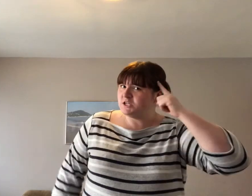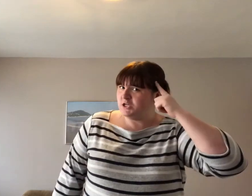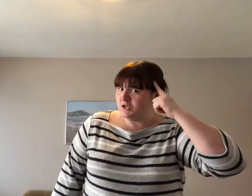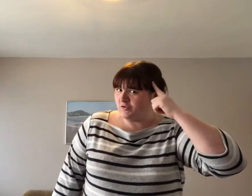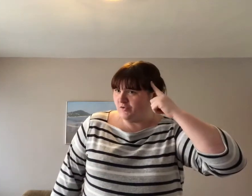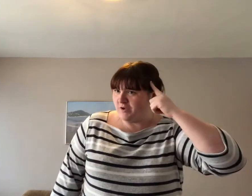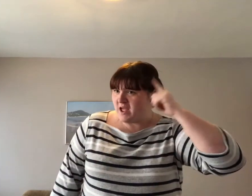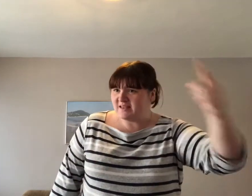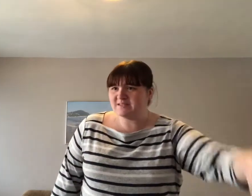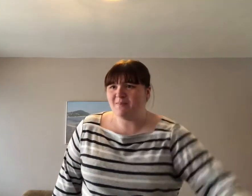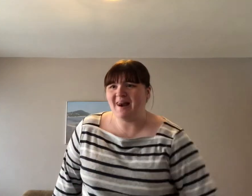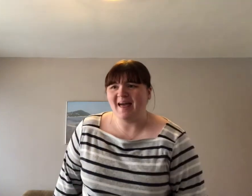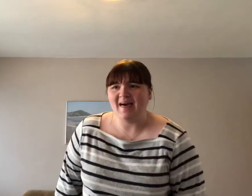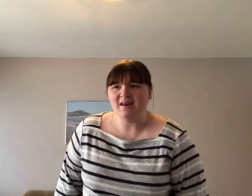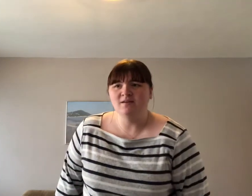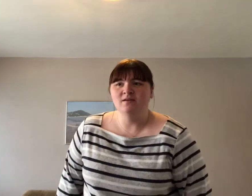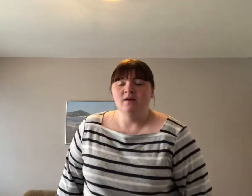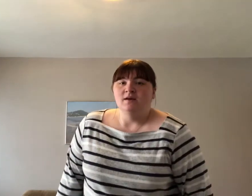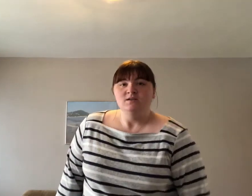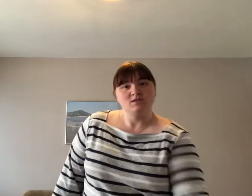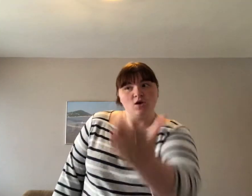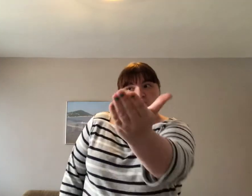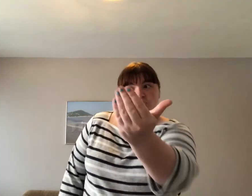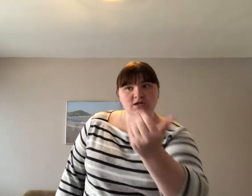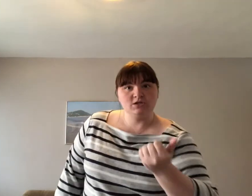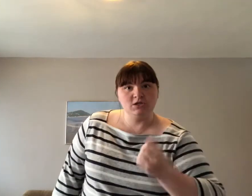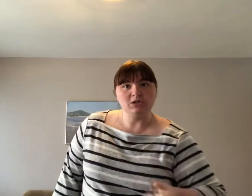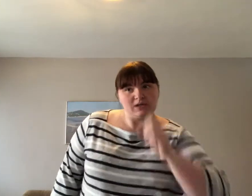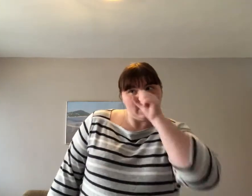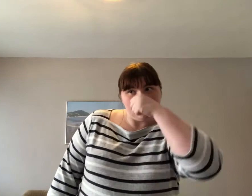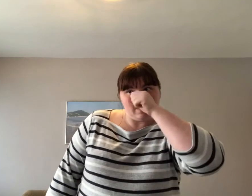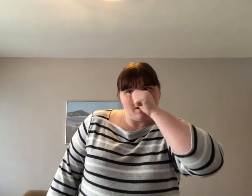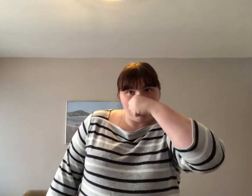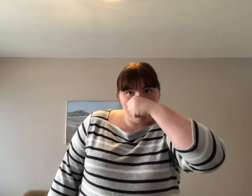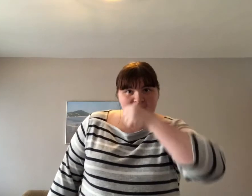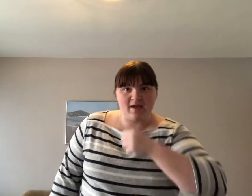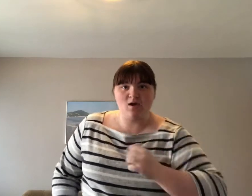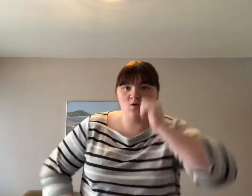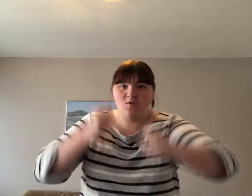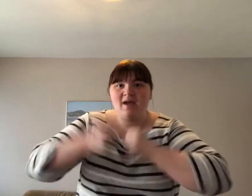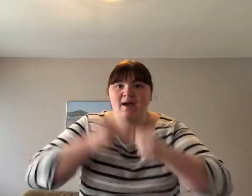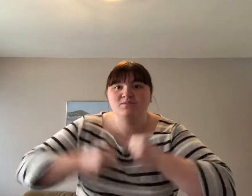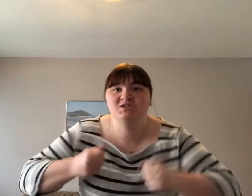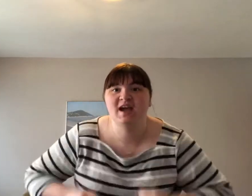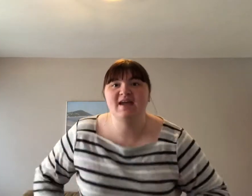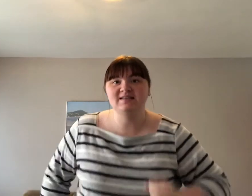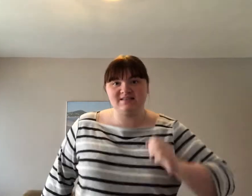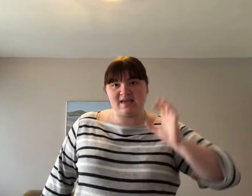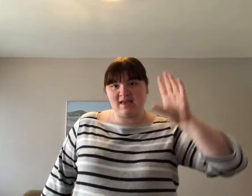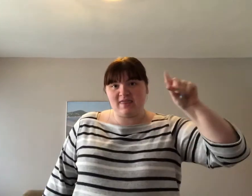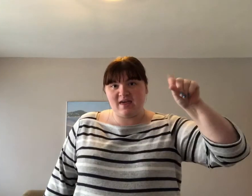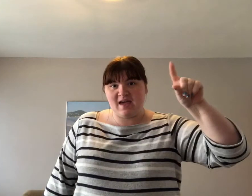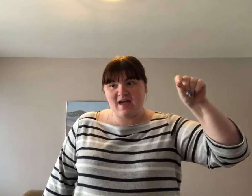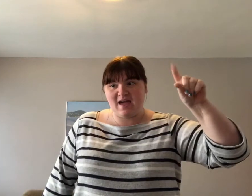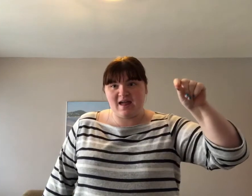curious plan. So she took in the pig, who kept chasing the hen